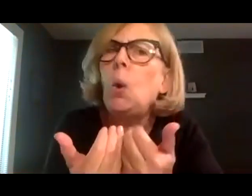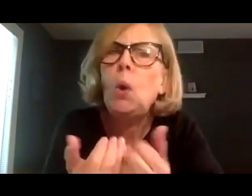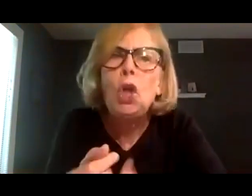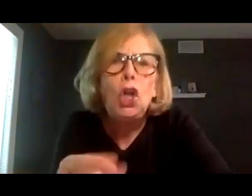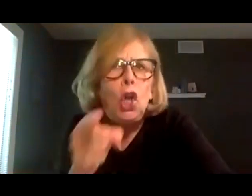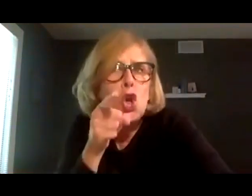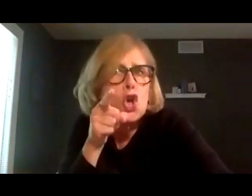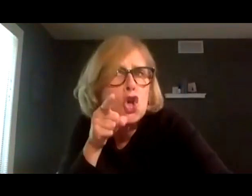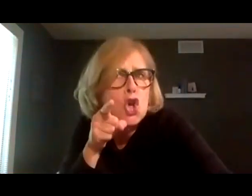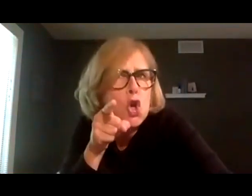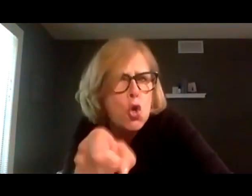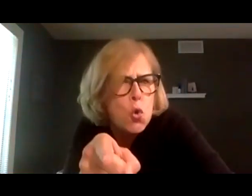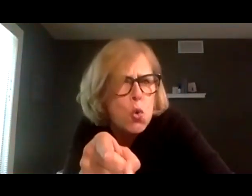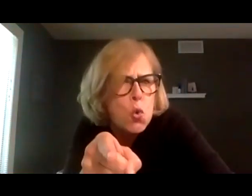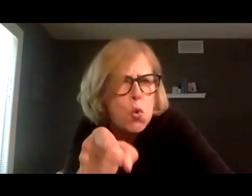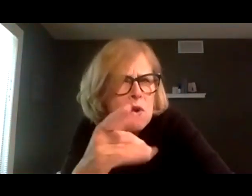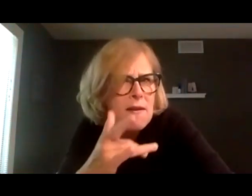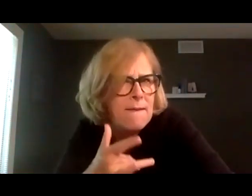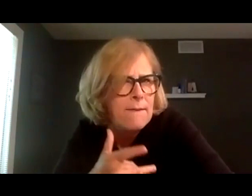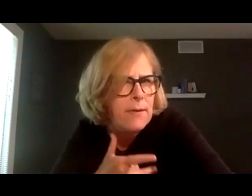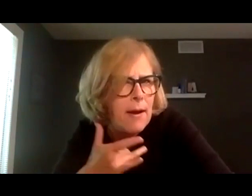how do you feel today?